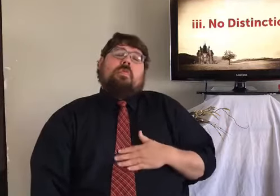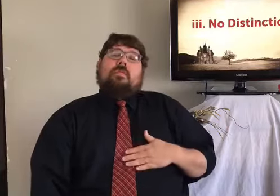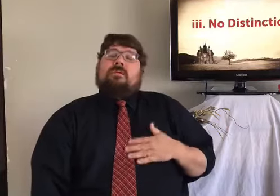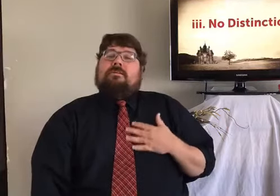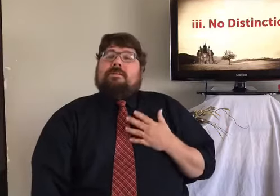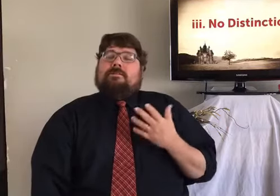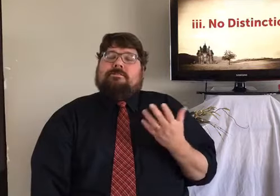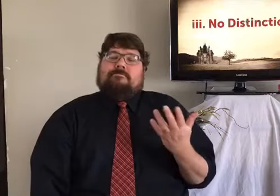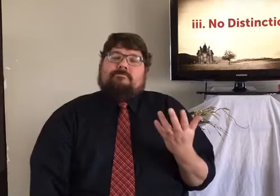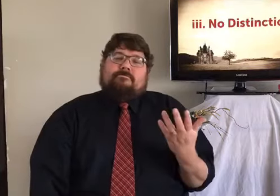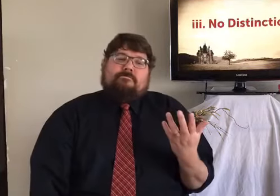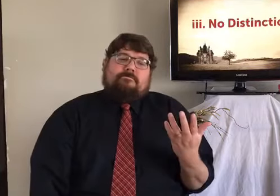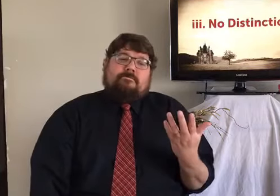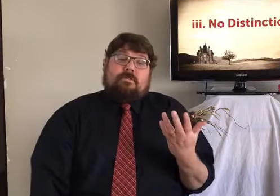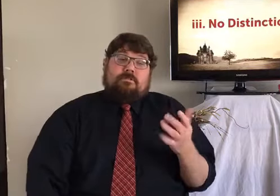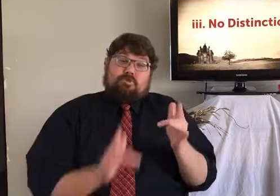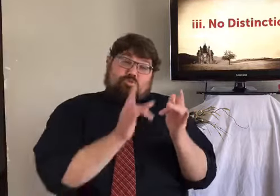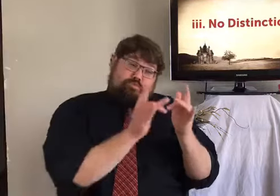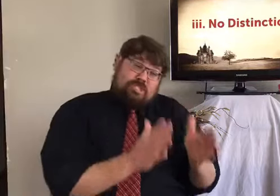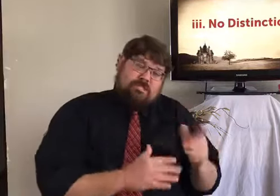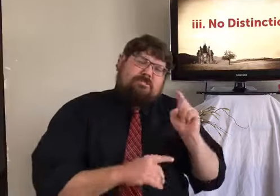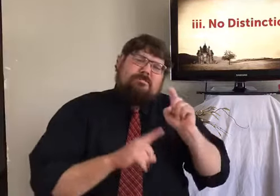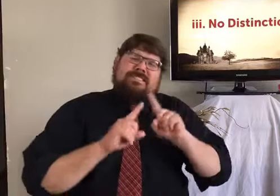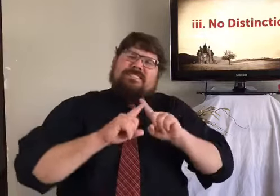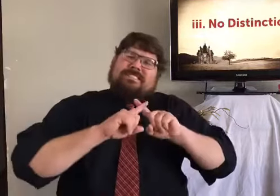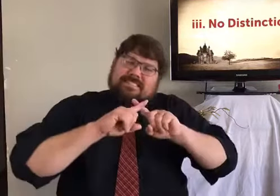you know, instead just sit back and there's Netflix.